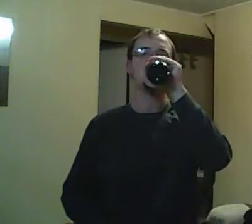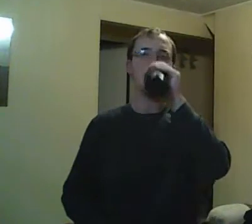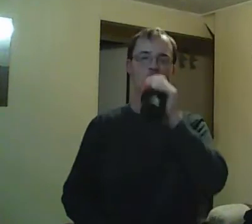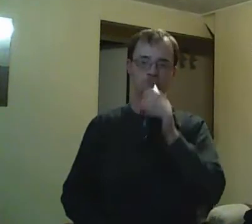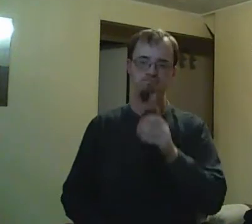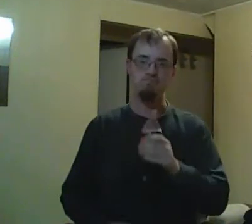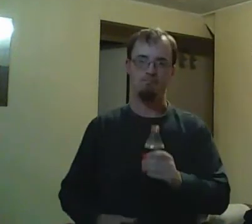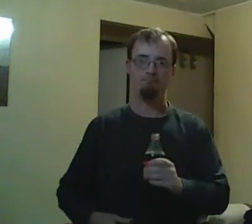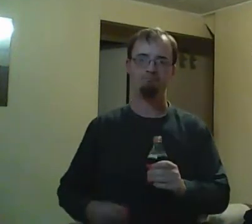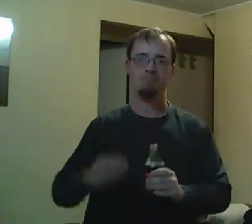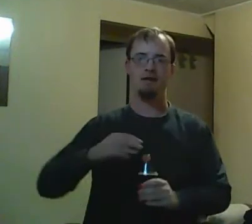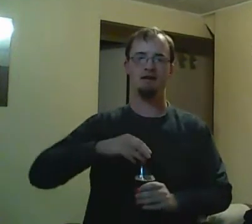Oh, I cast it.